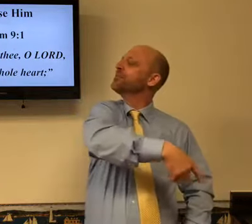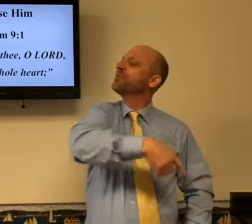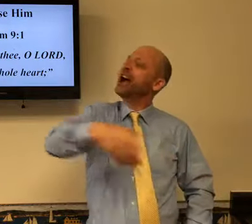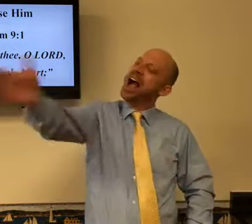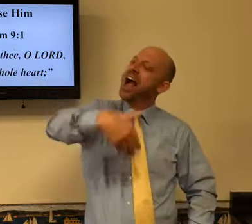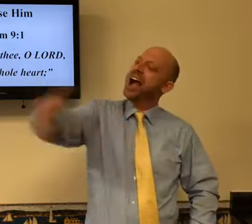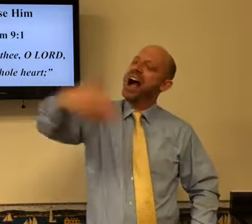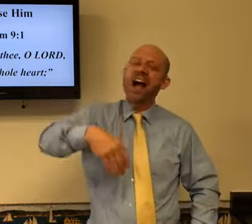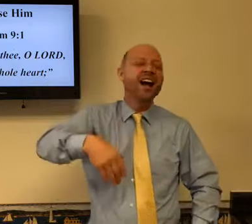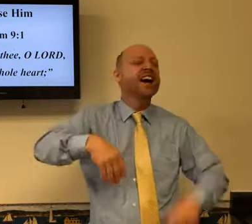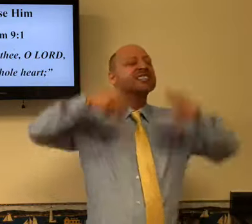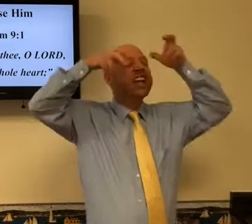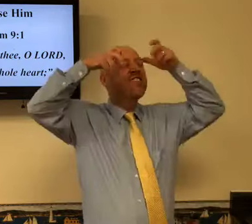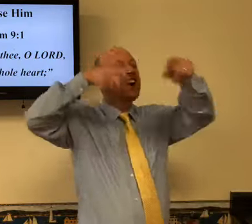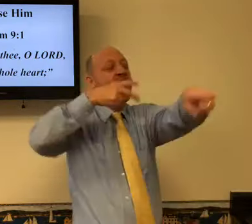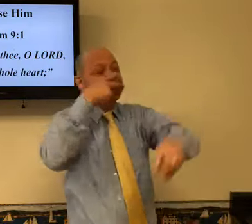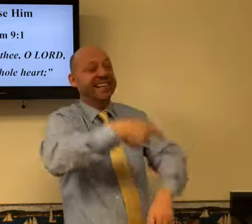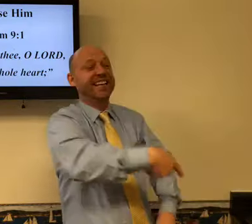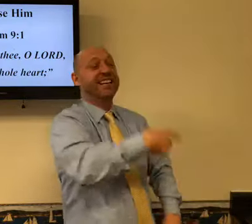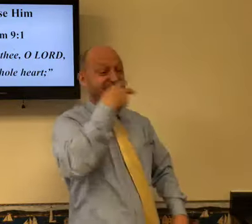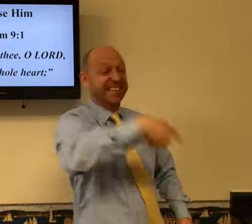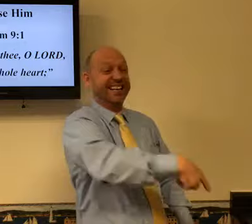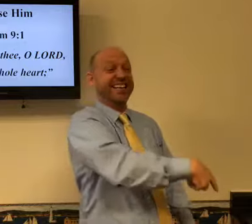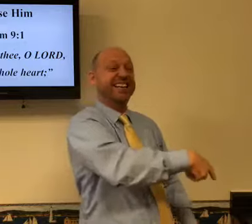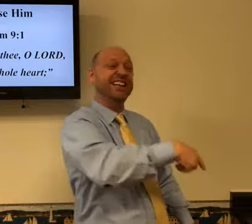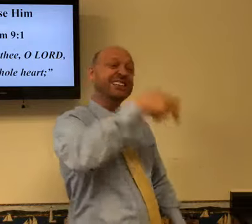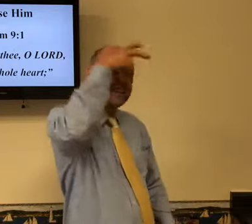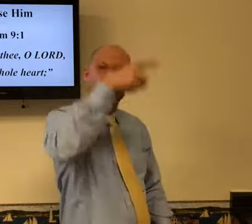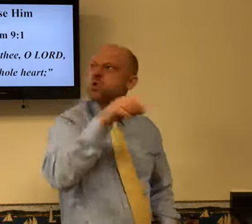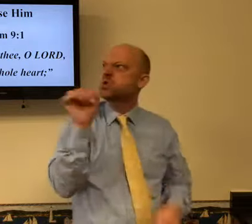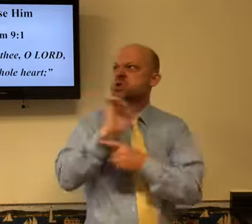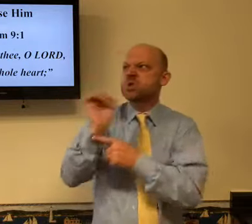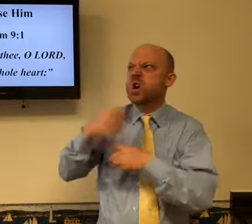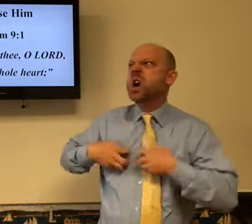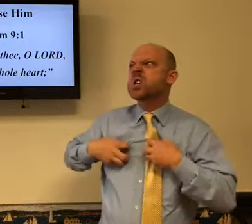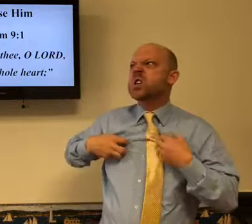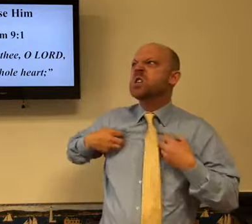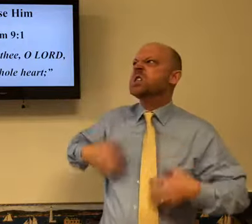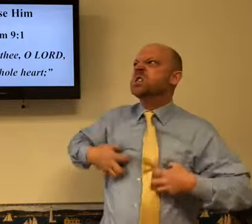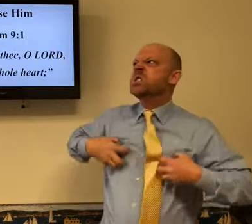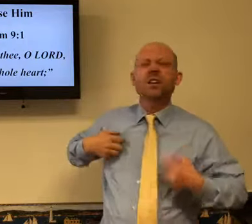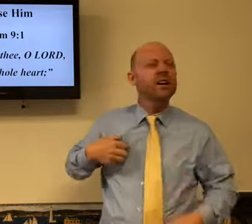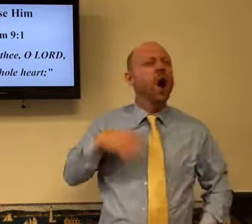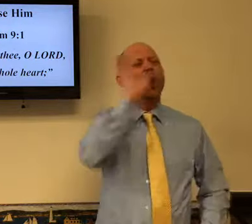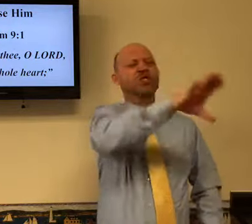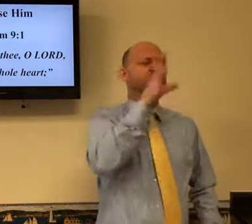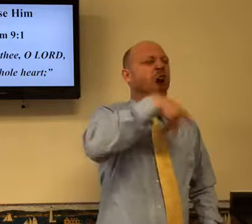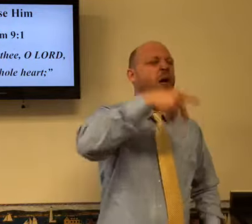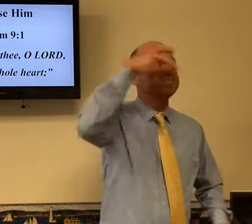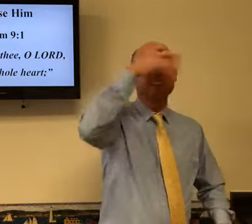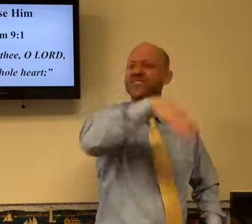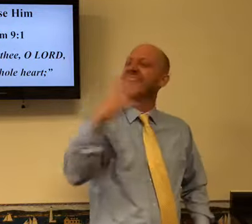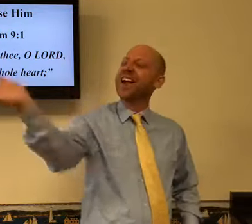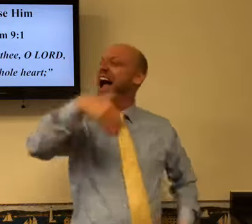And he says, hey, angels, look at this. Go give him a blessing for me. Devil, look at this.